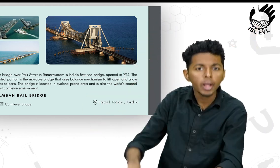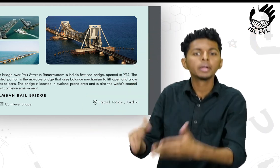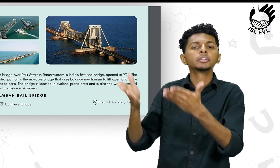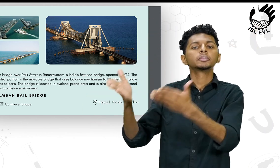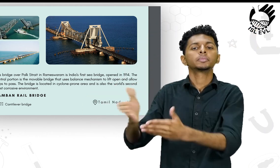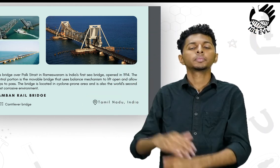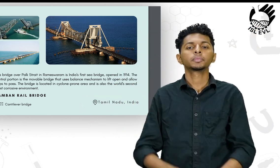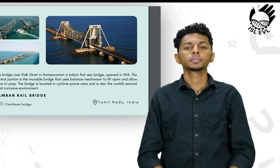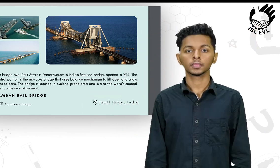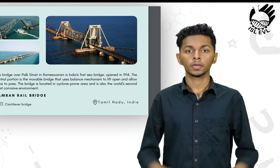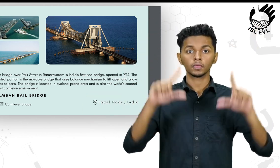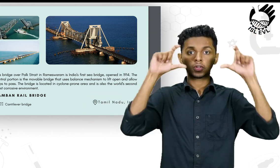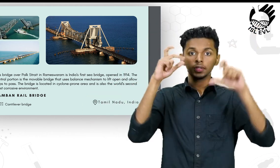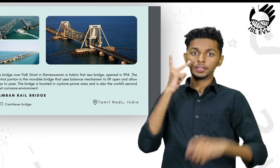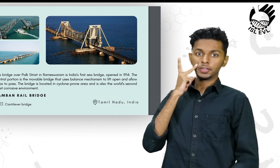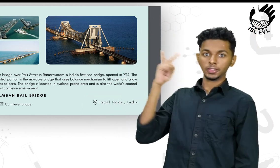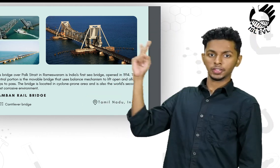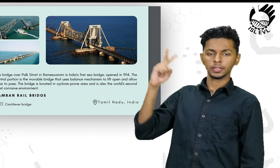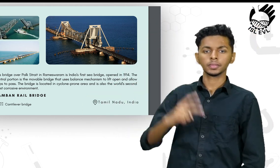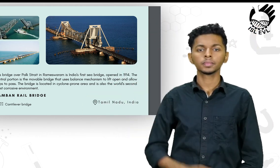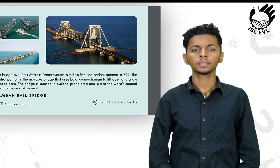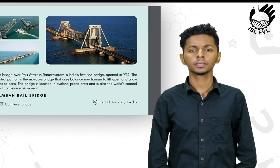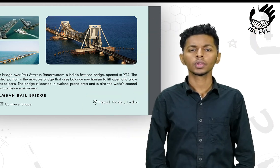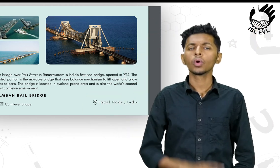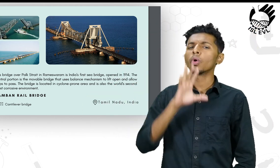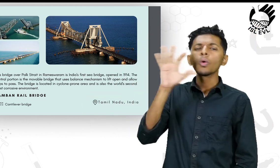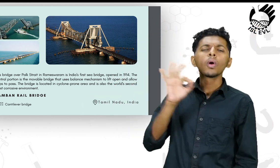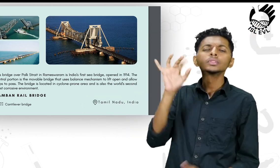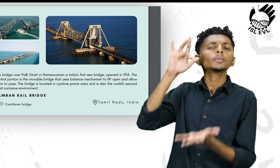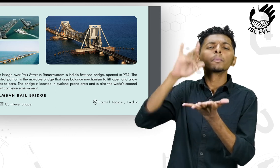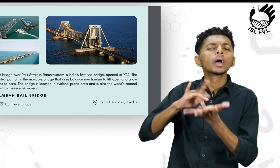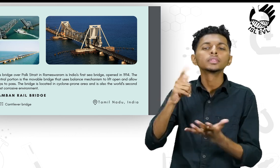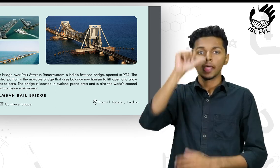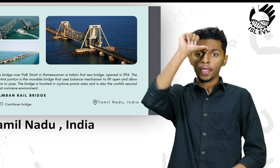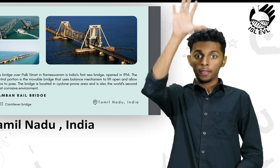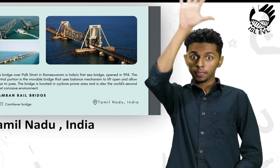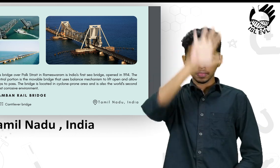This bridge is located in Tamil Nadu, India.